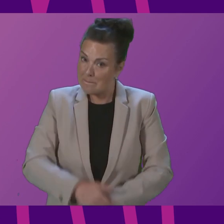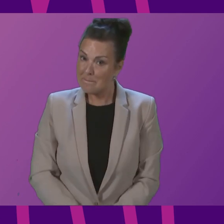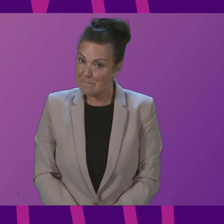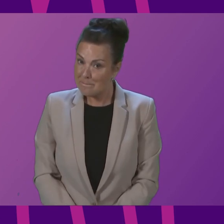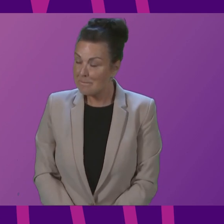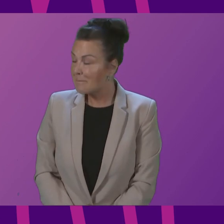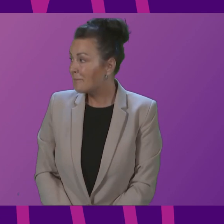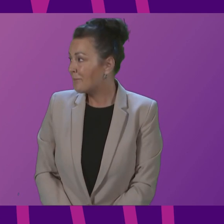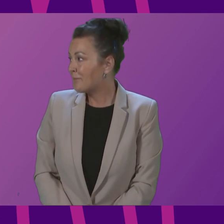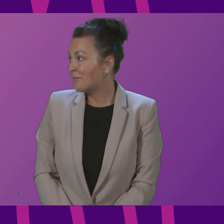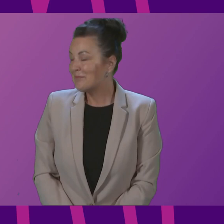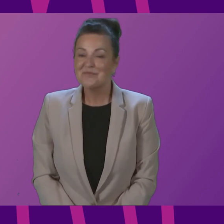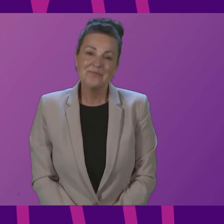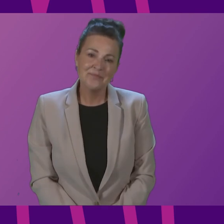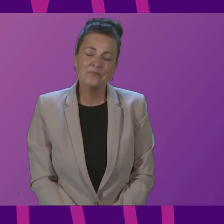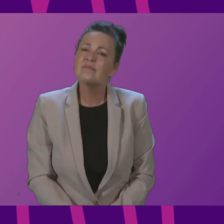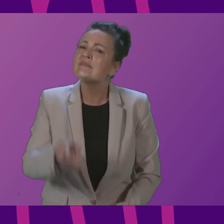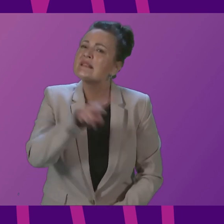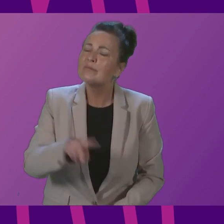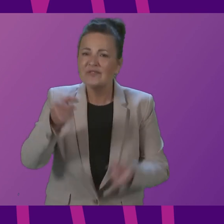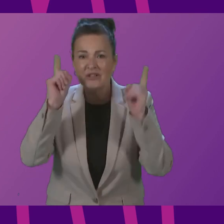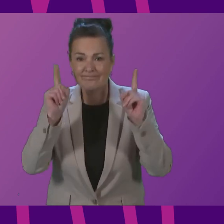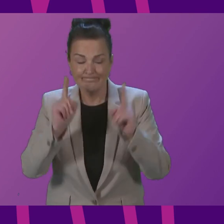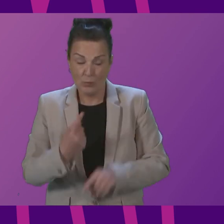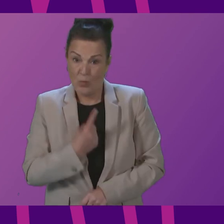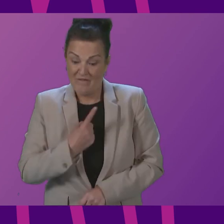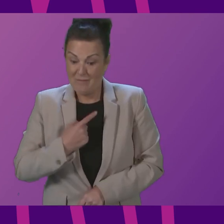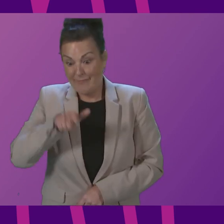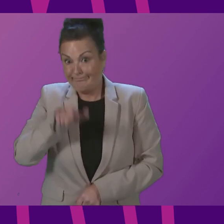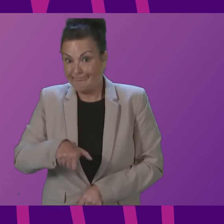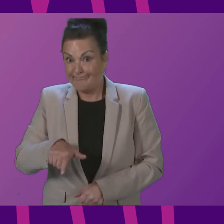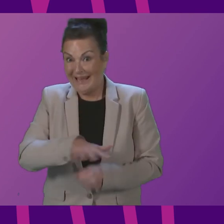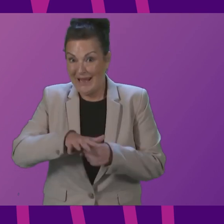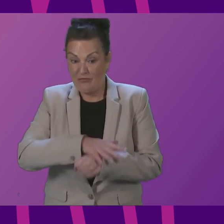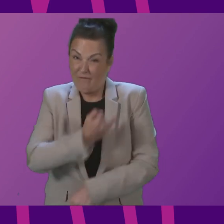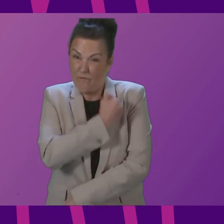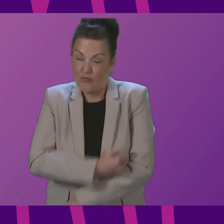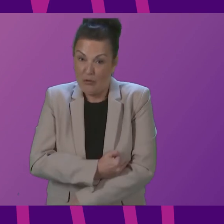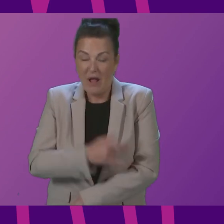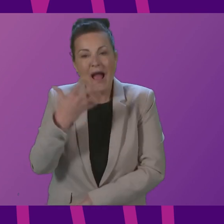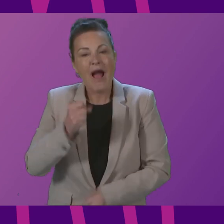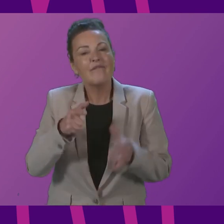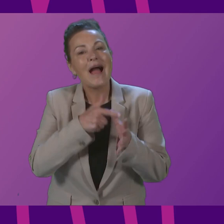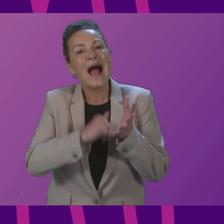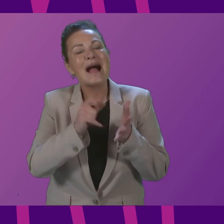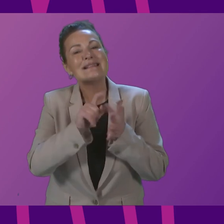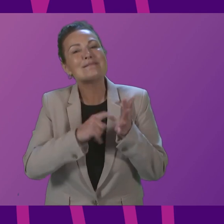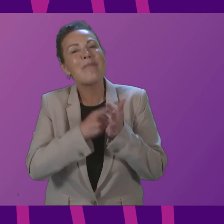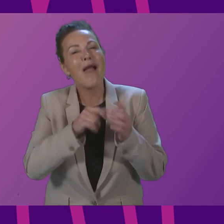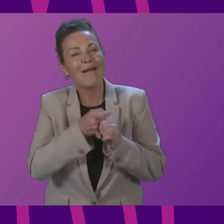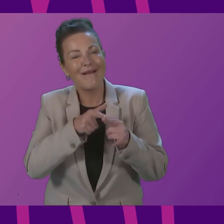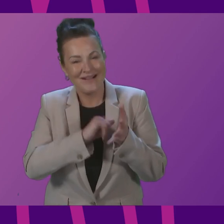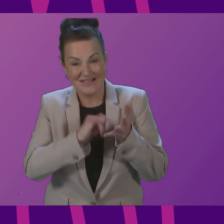very much for signing officer Deputy First Minister a vulnerable constituent a young man with Asperger's in my constituency rents a small cottage